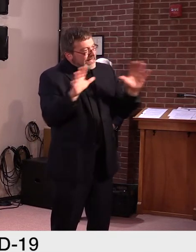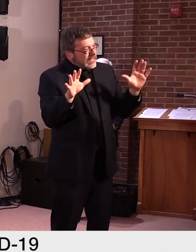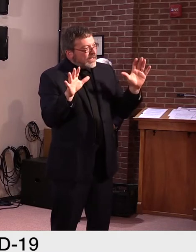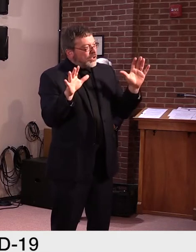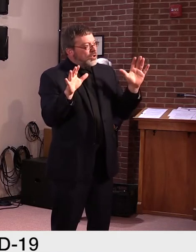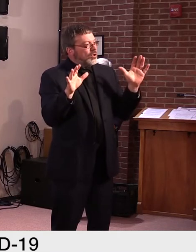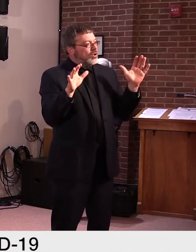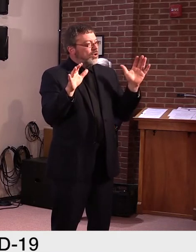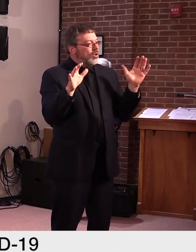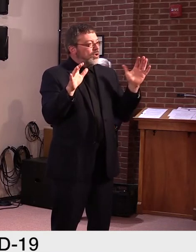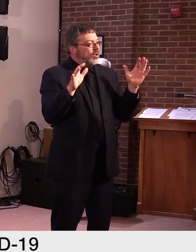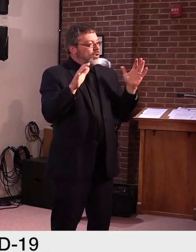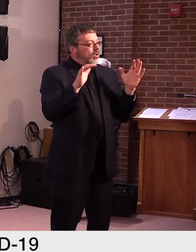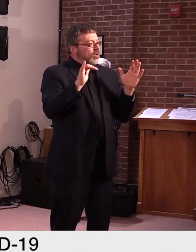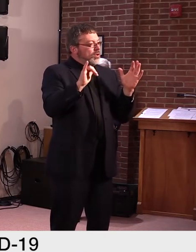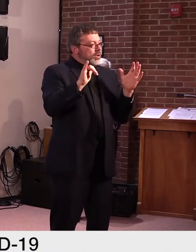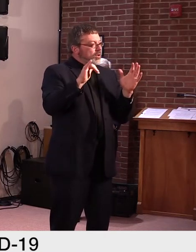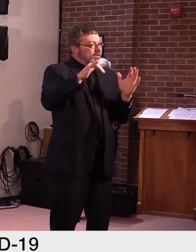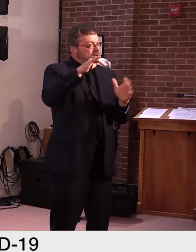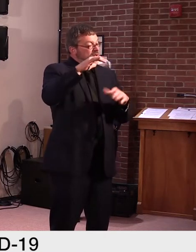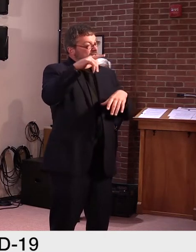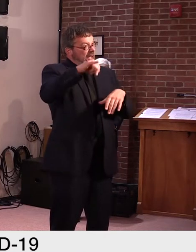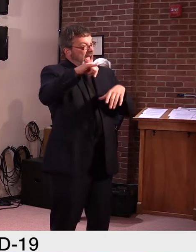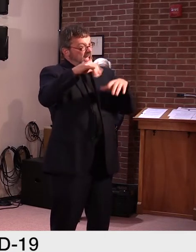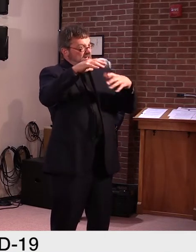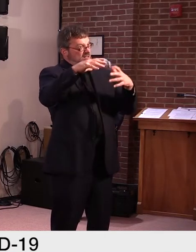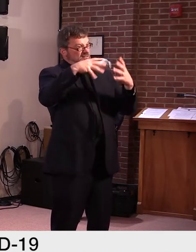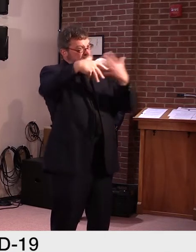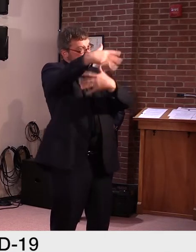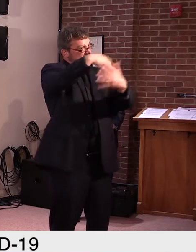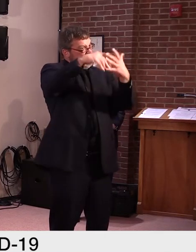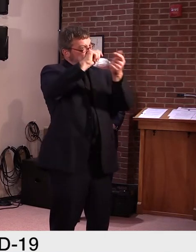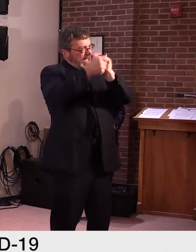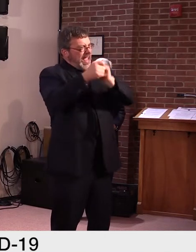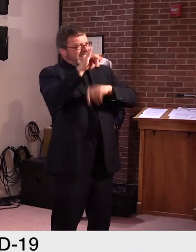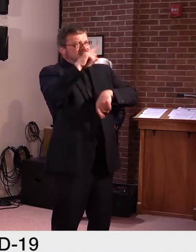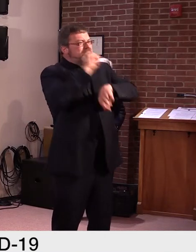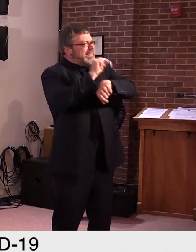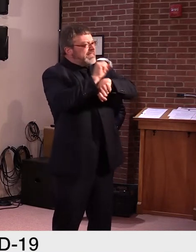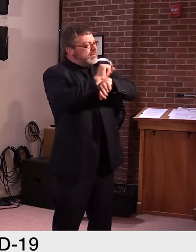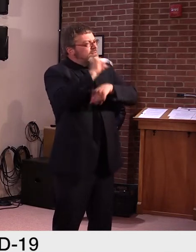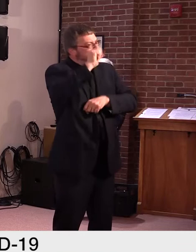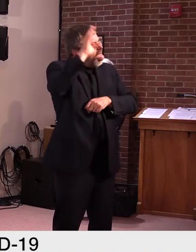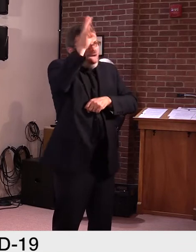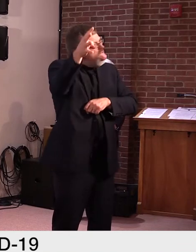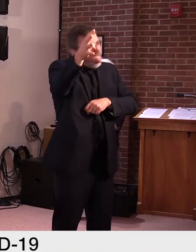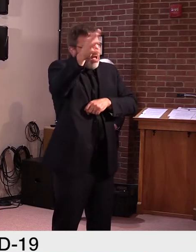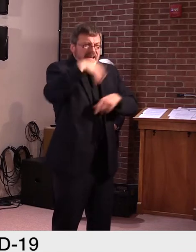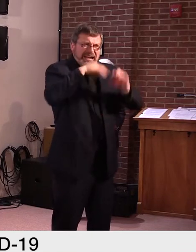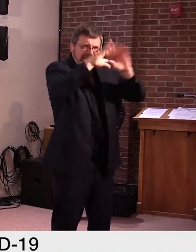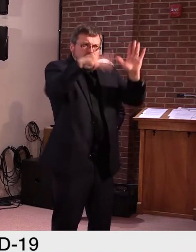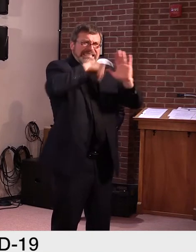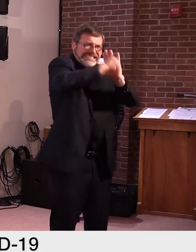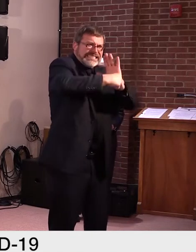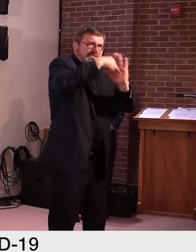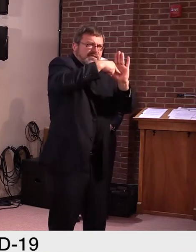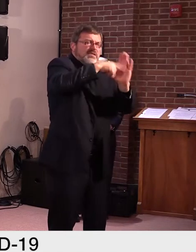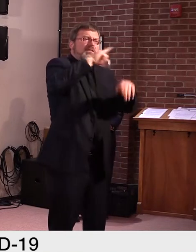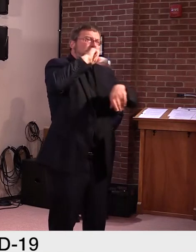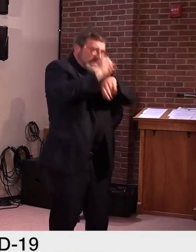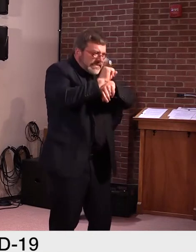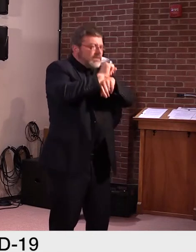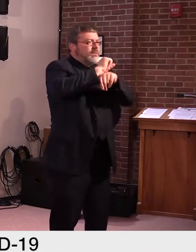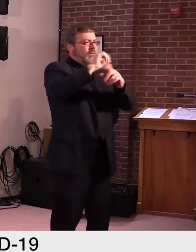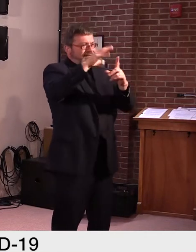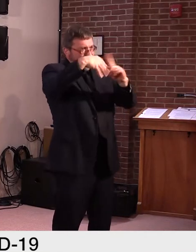steps. We've been taking a number of steps over the last, uh, few years, but they're, you know, they're, they're technical problems with the bill itself.